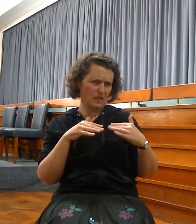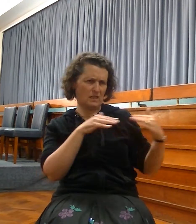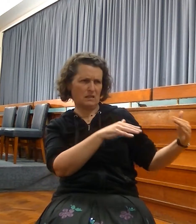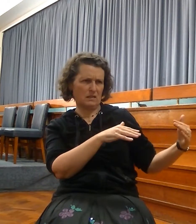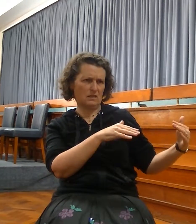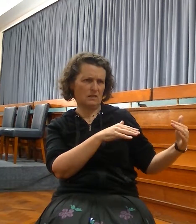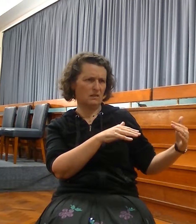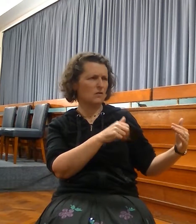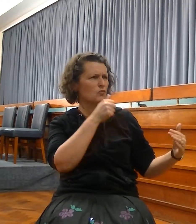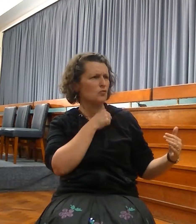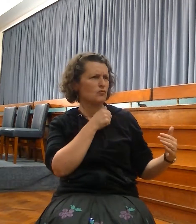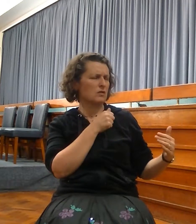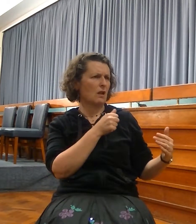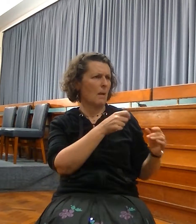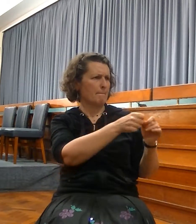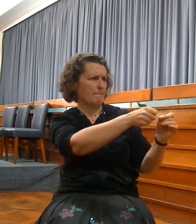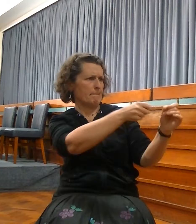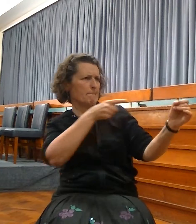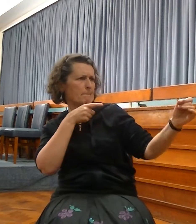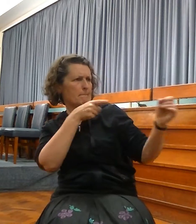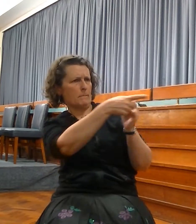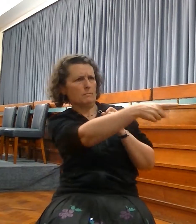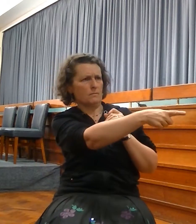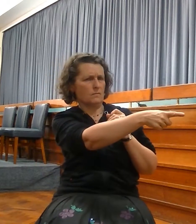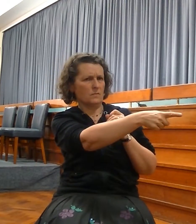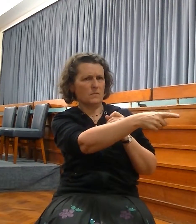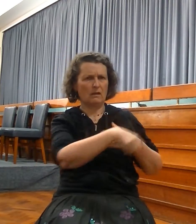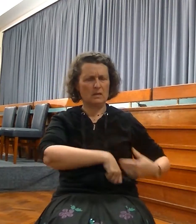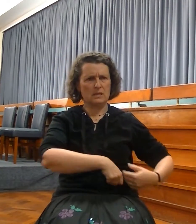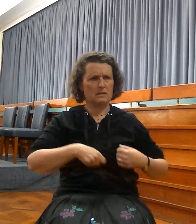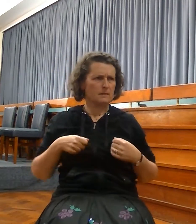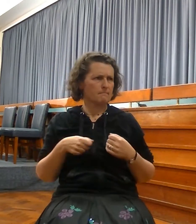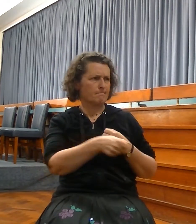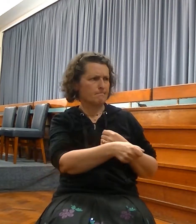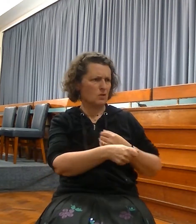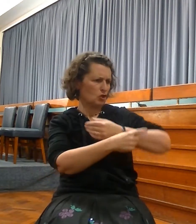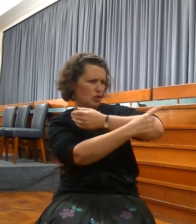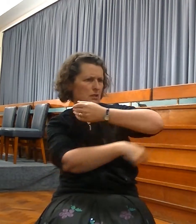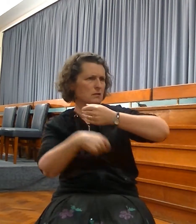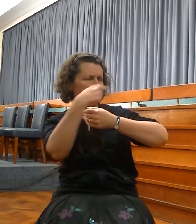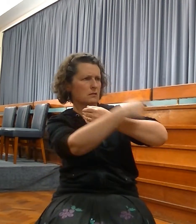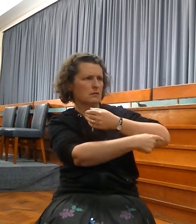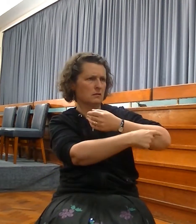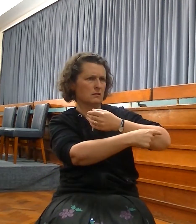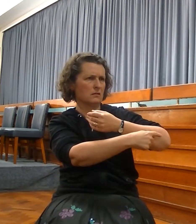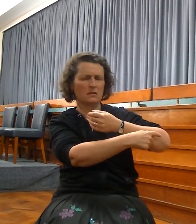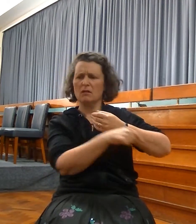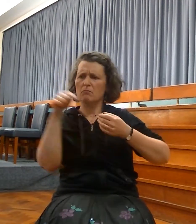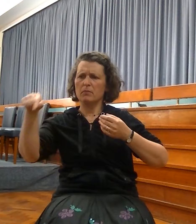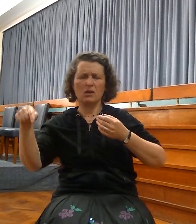and spears and shields is used. But the conflicts in the future won't be fought with bows and arrows. They'll